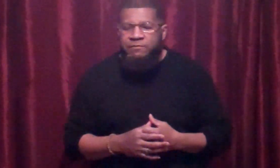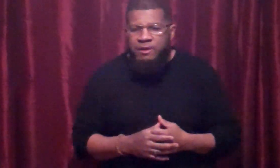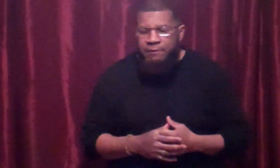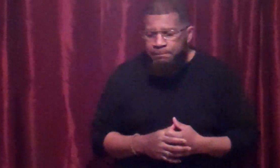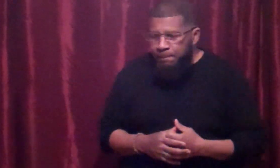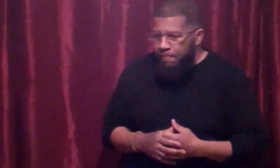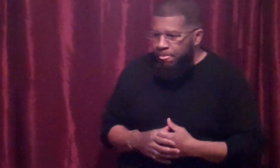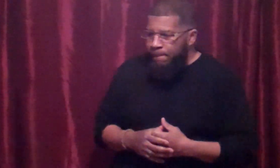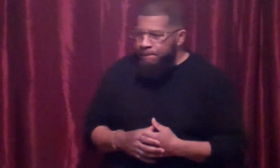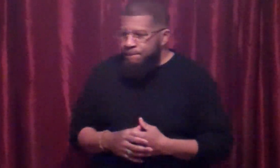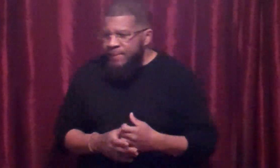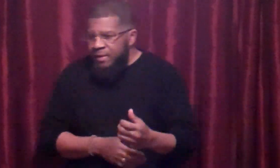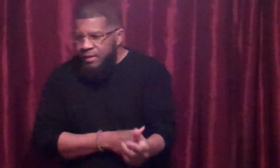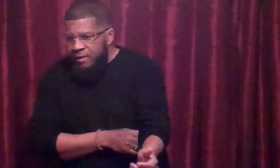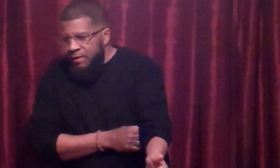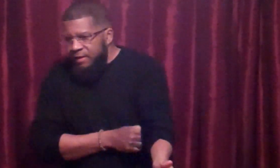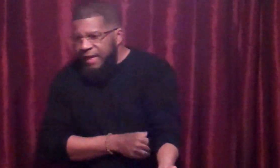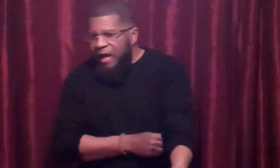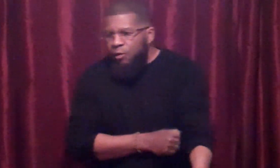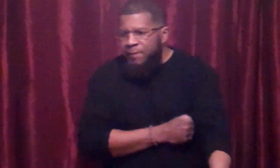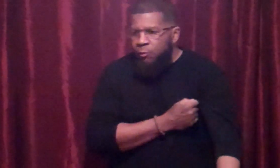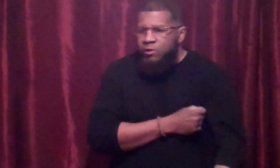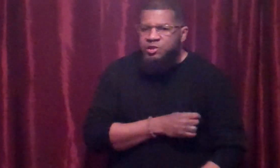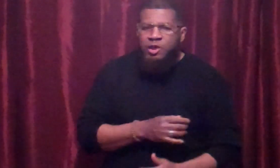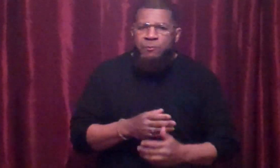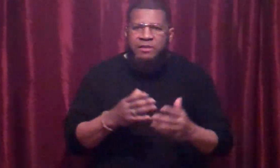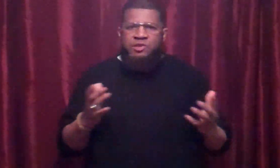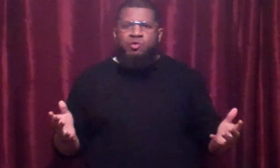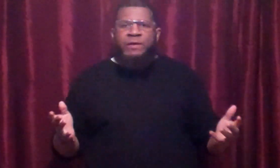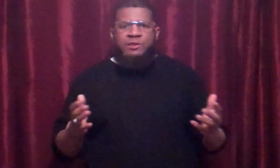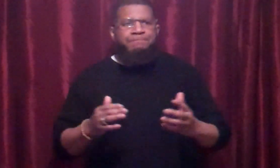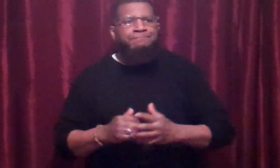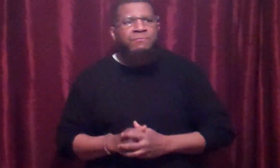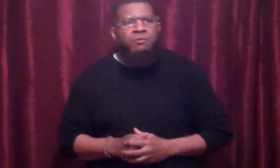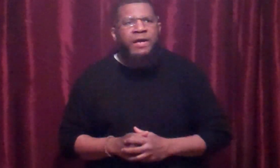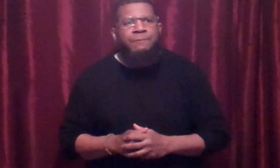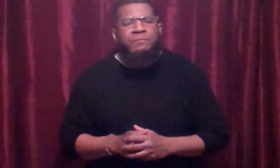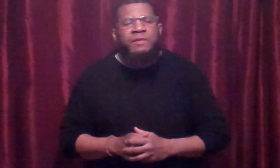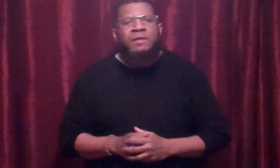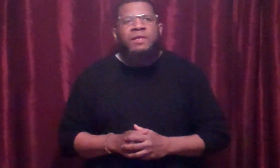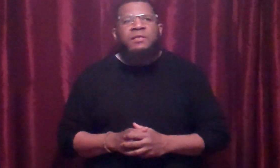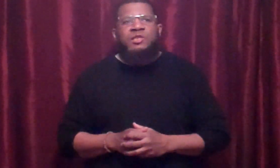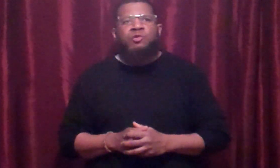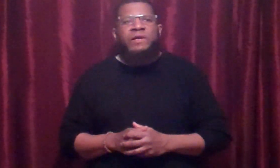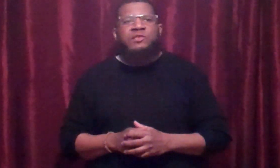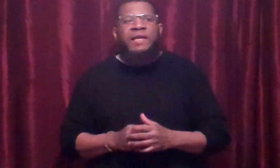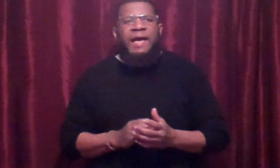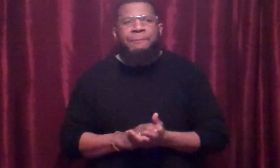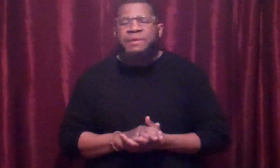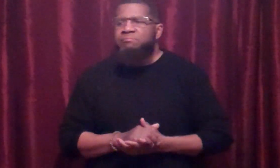'7". Now, I want to tell you about a situation, right? A situation that started,